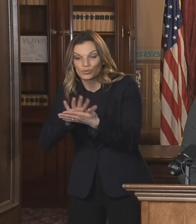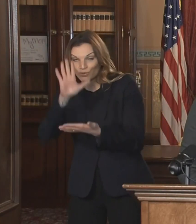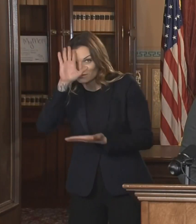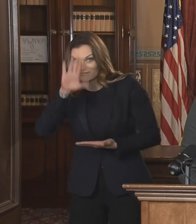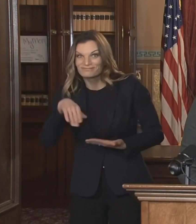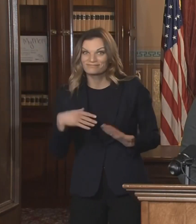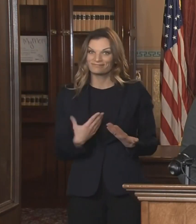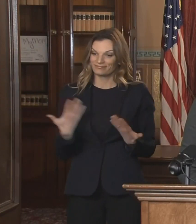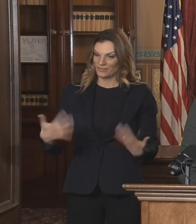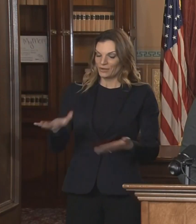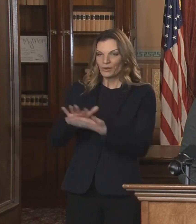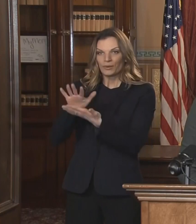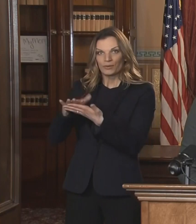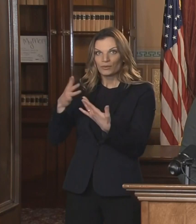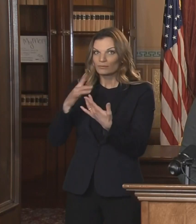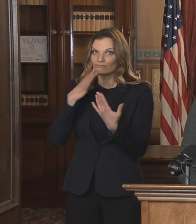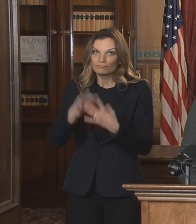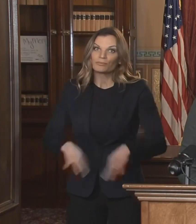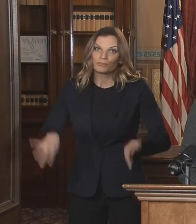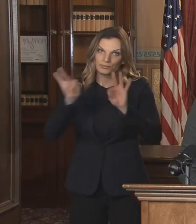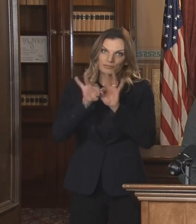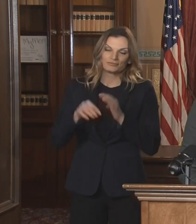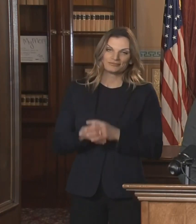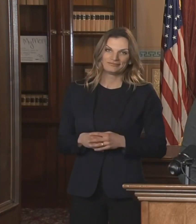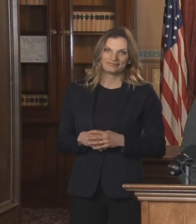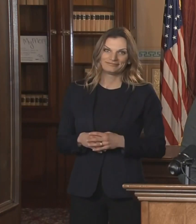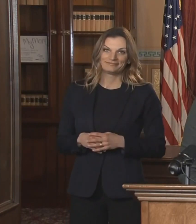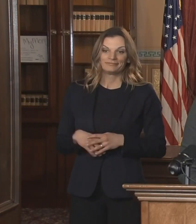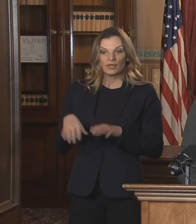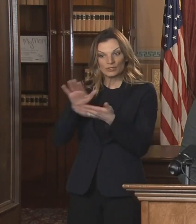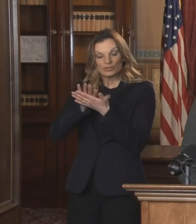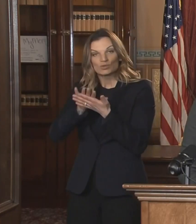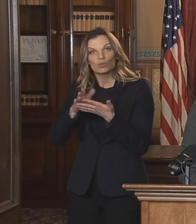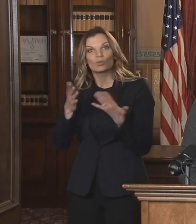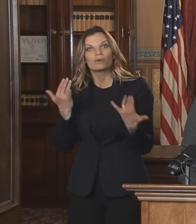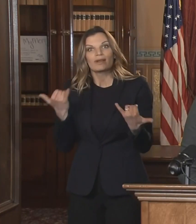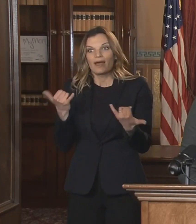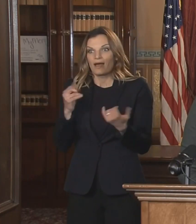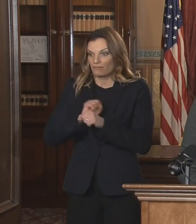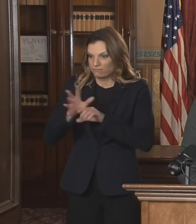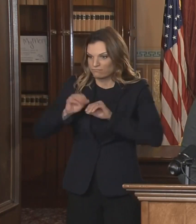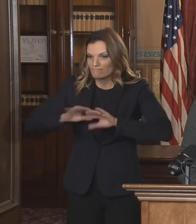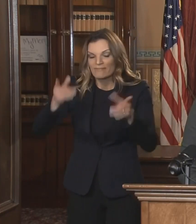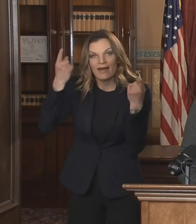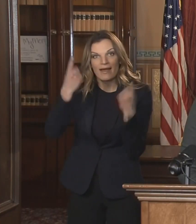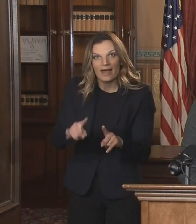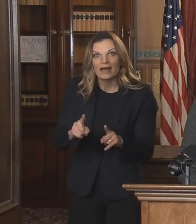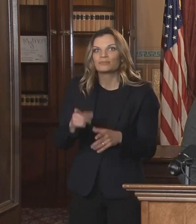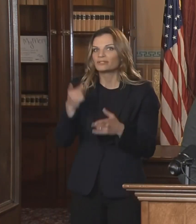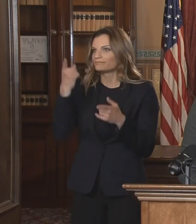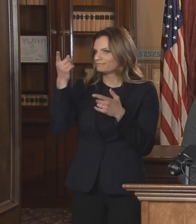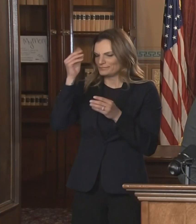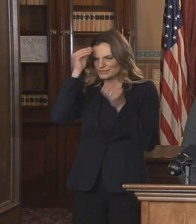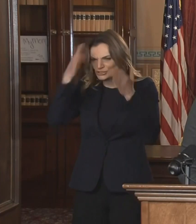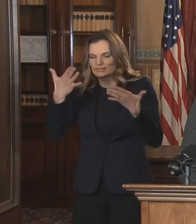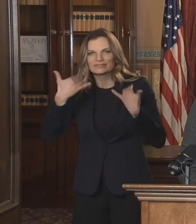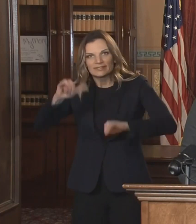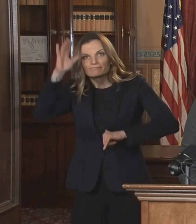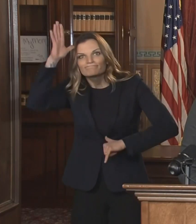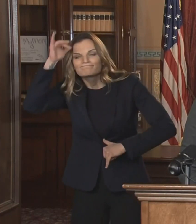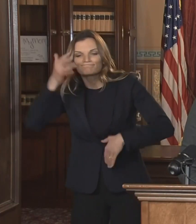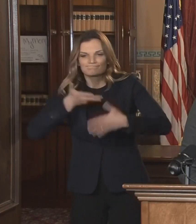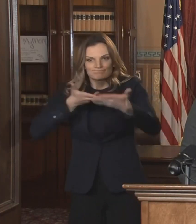pandemic. They not only have continued to provide learning opportunities for our students in whatever manner is available,